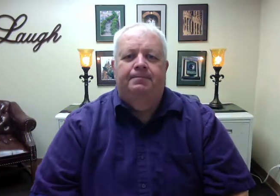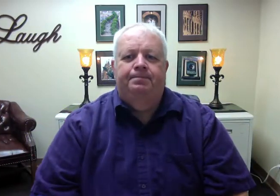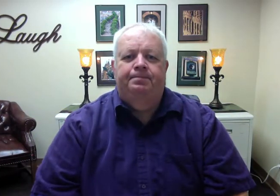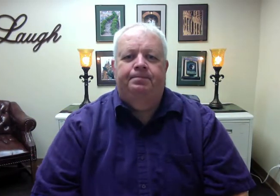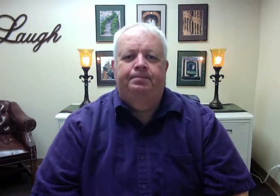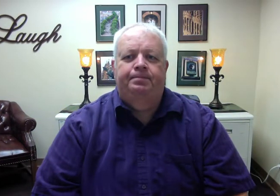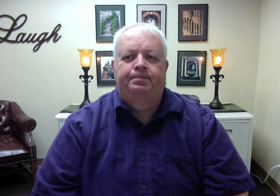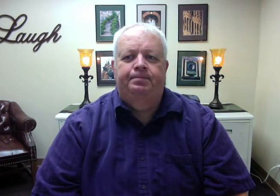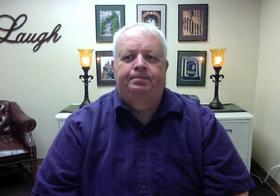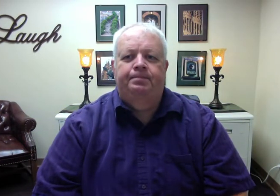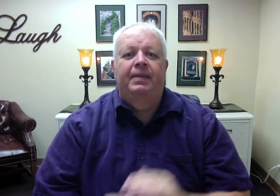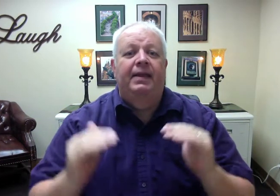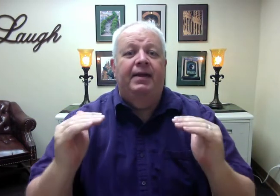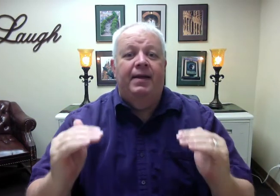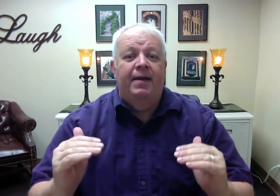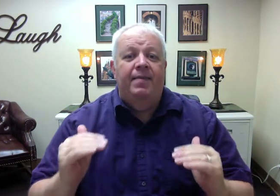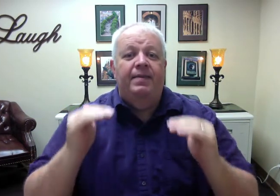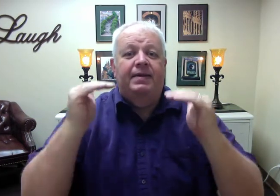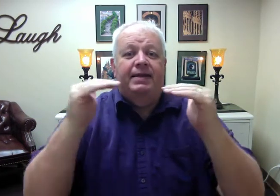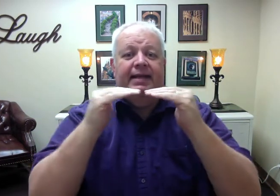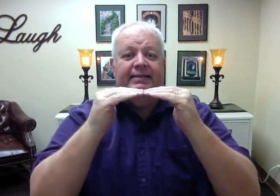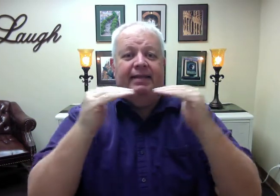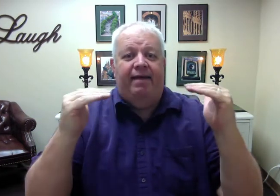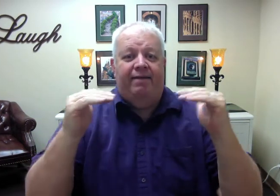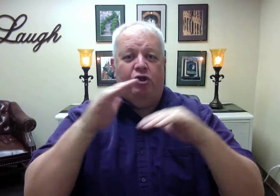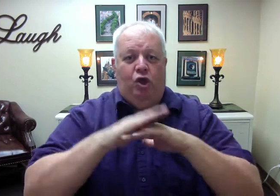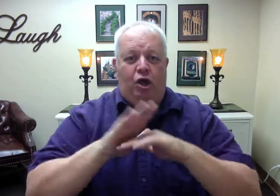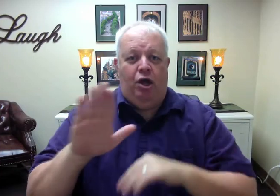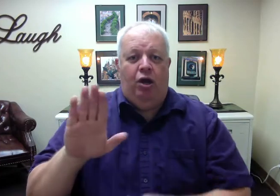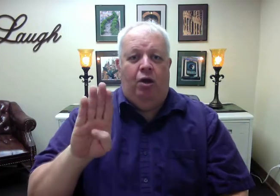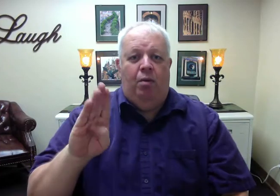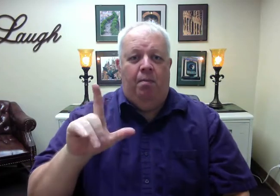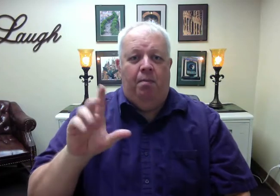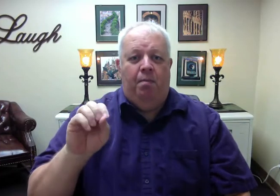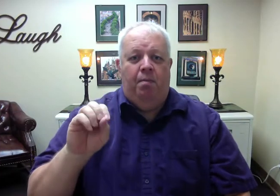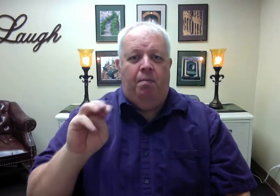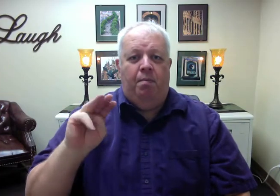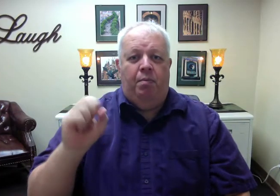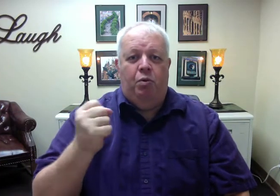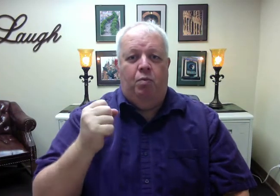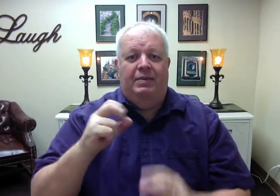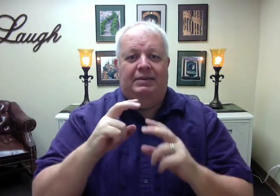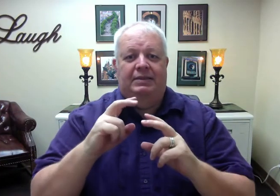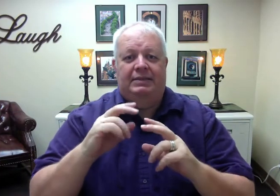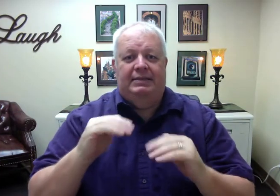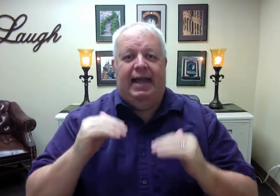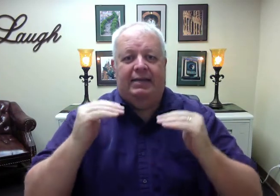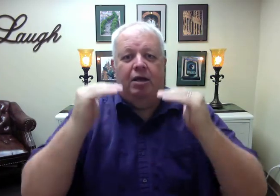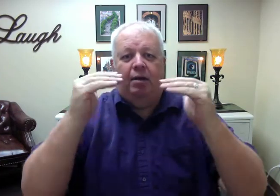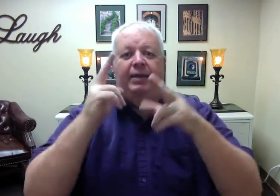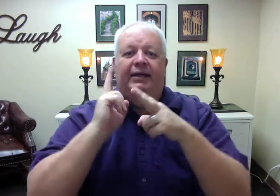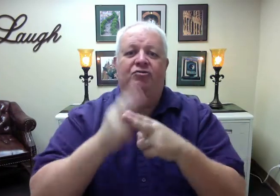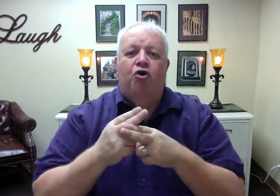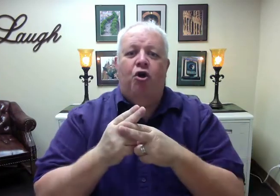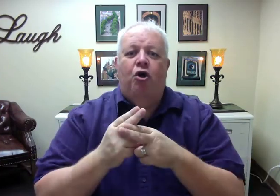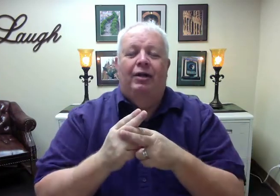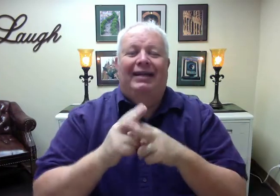The next level on Bloom's taxonomy is called analysis. This level